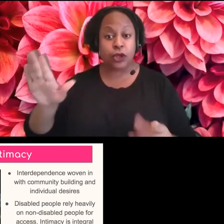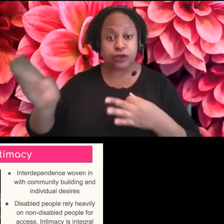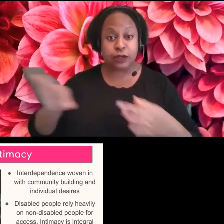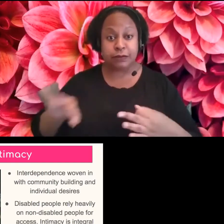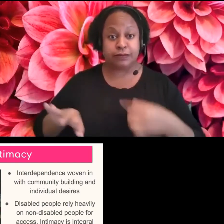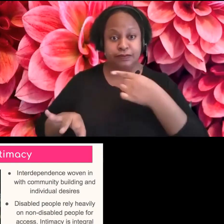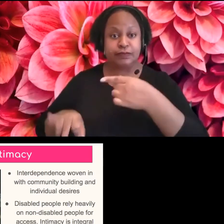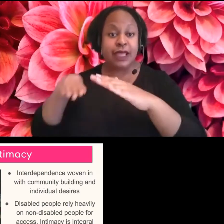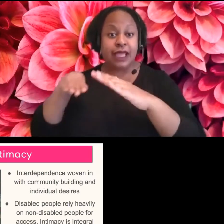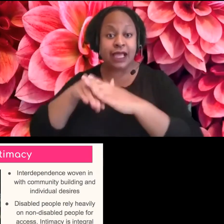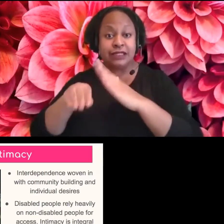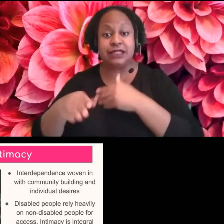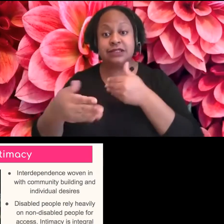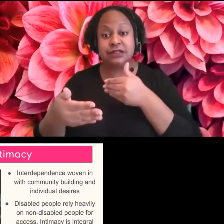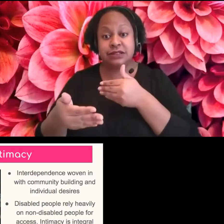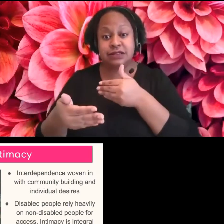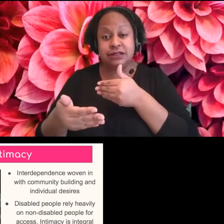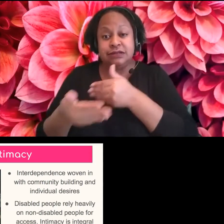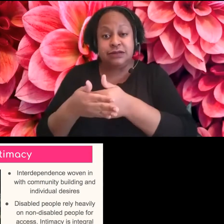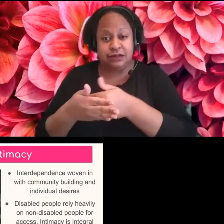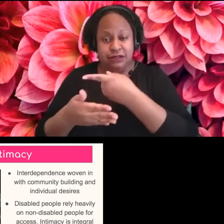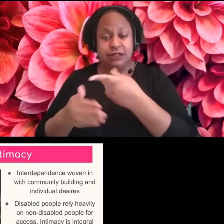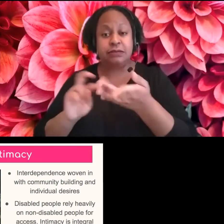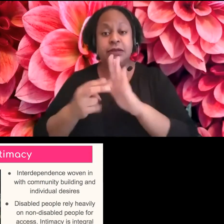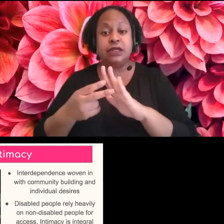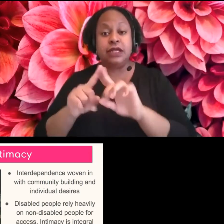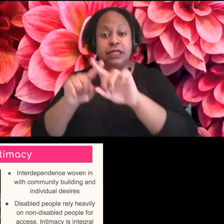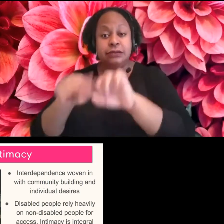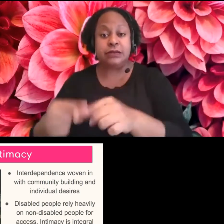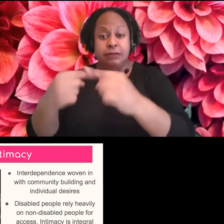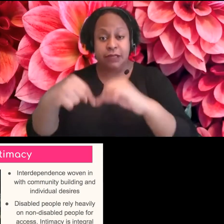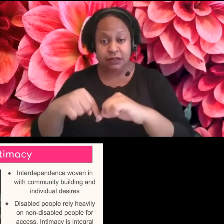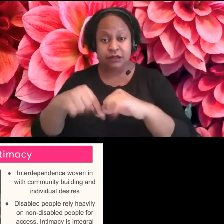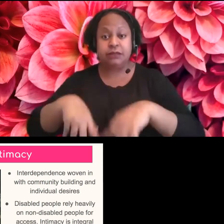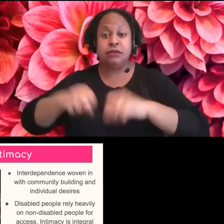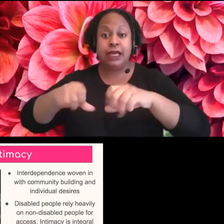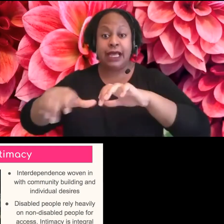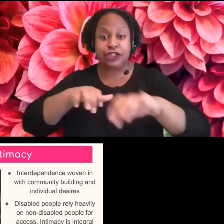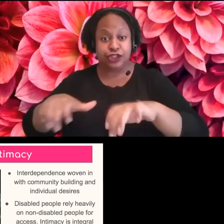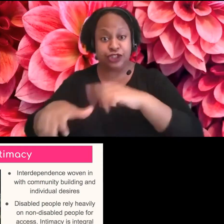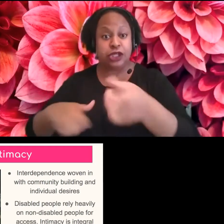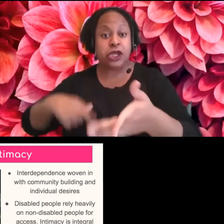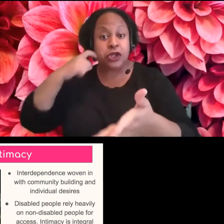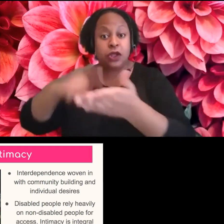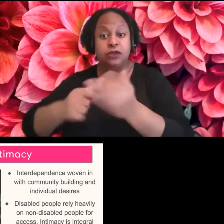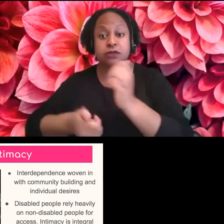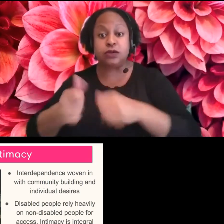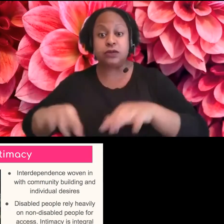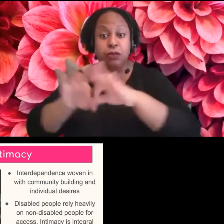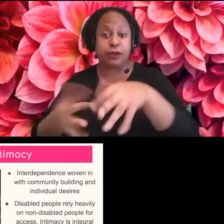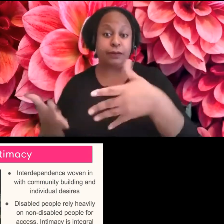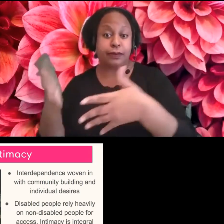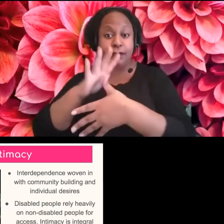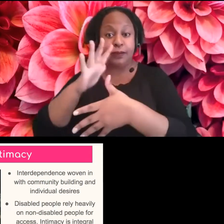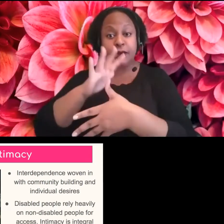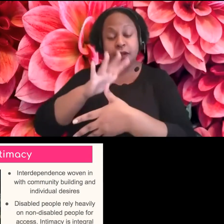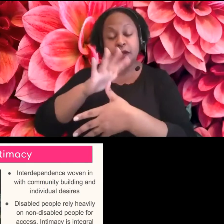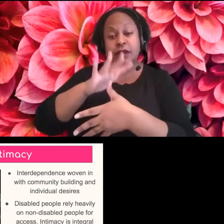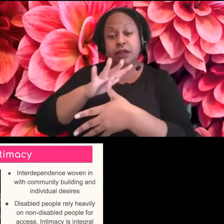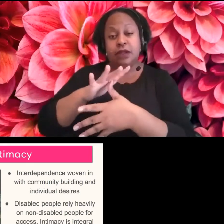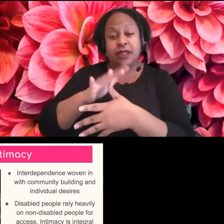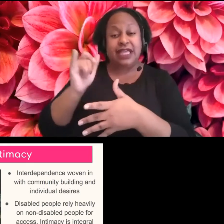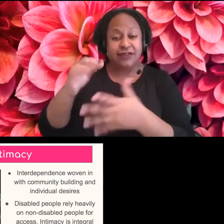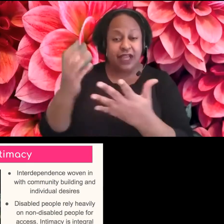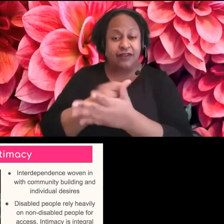intimacy is interdependence in action. It is acknowledgement that what is most important is not whether or not things are perfectly